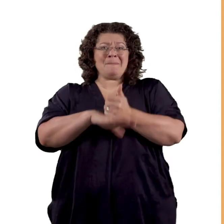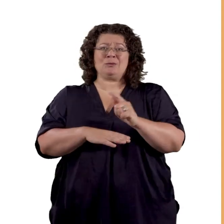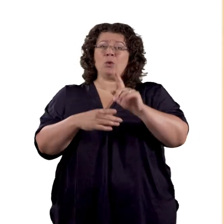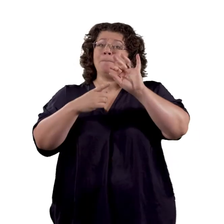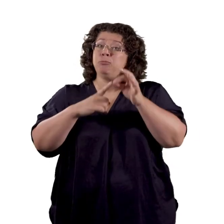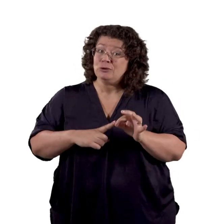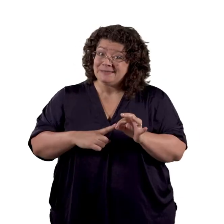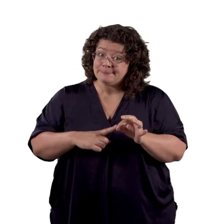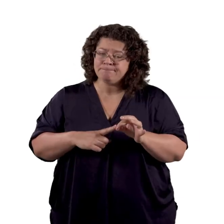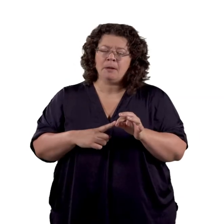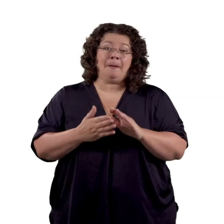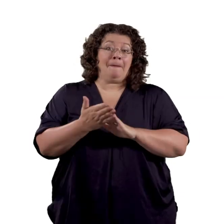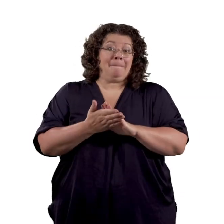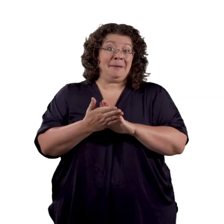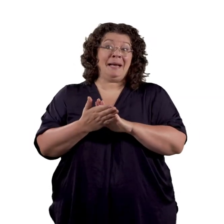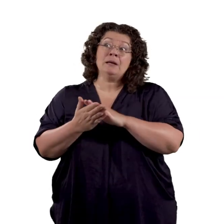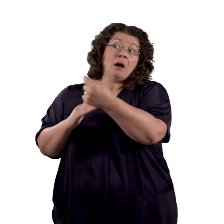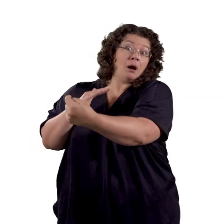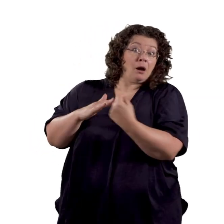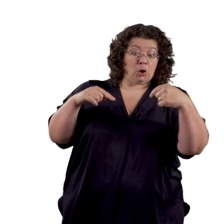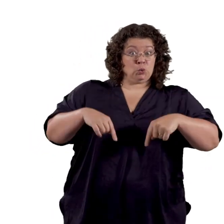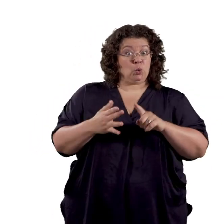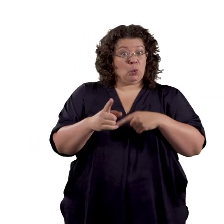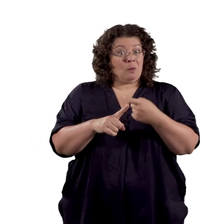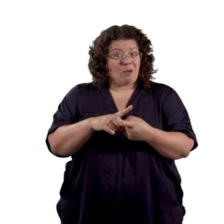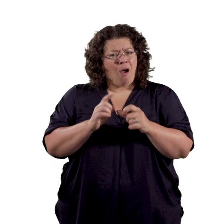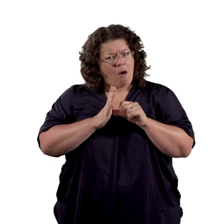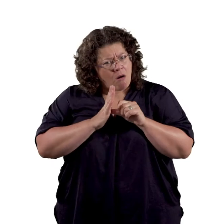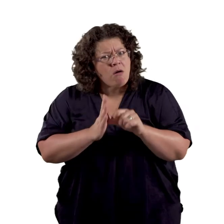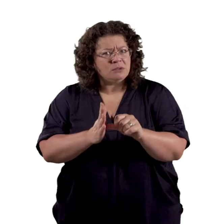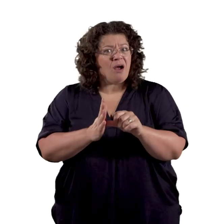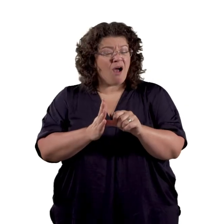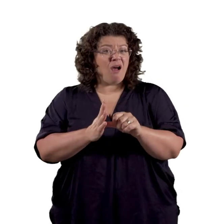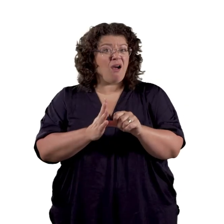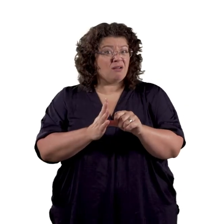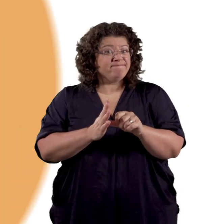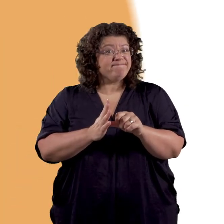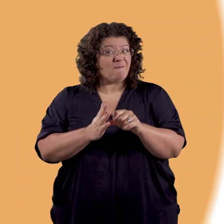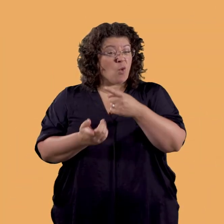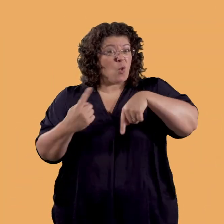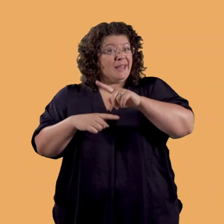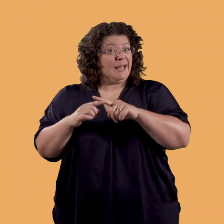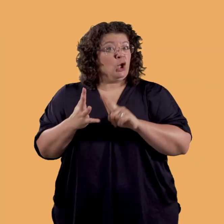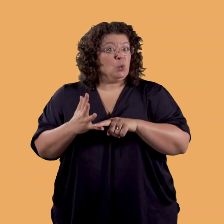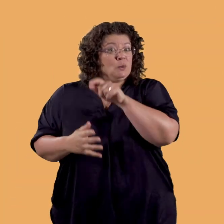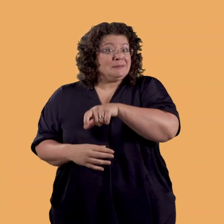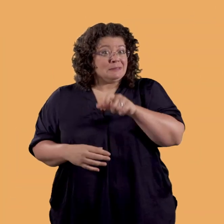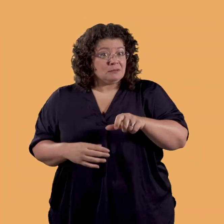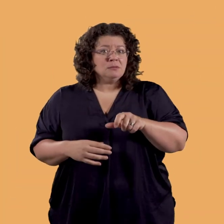This will make migrating to the UK harder than it currently is for EU citizens. In particular workers considered low